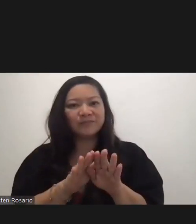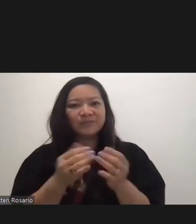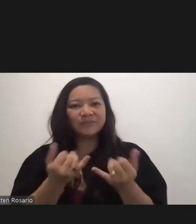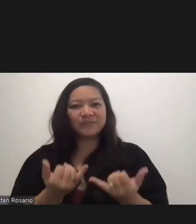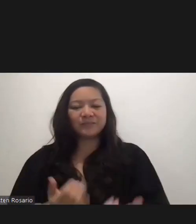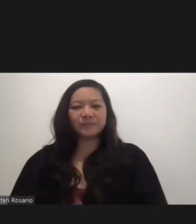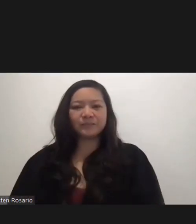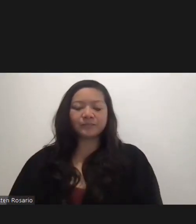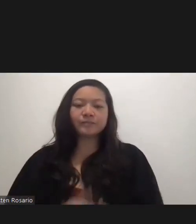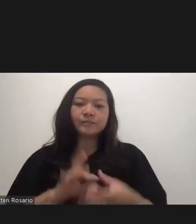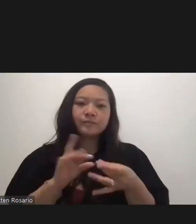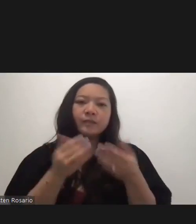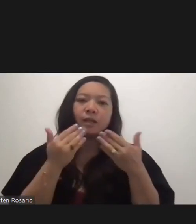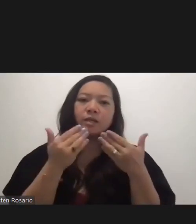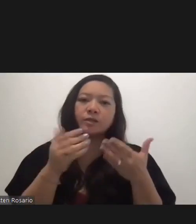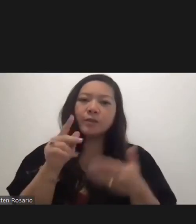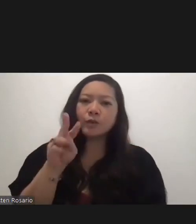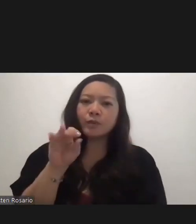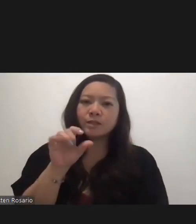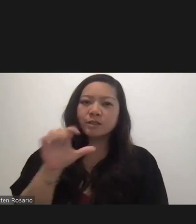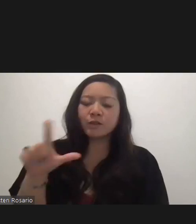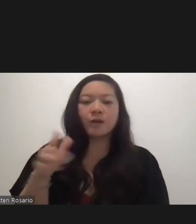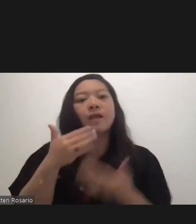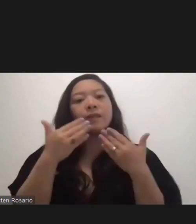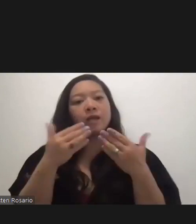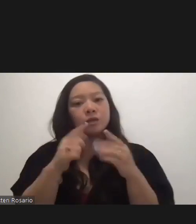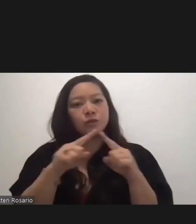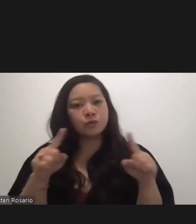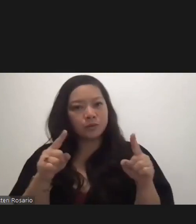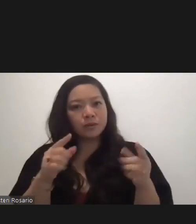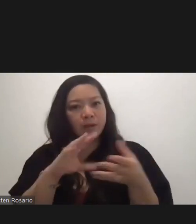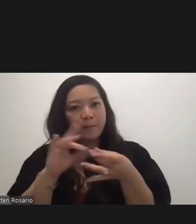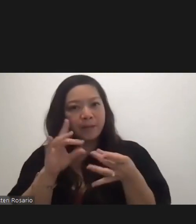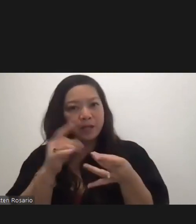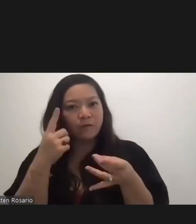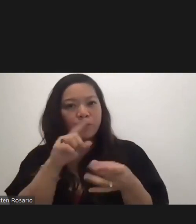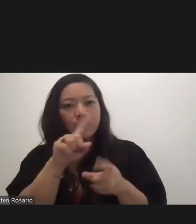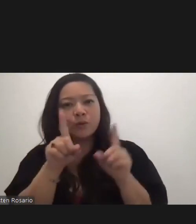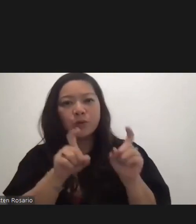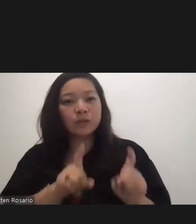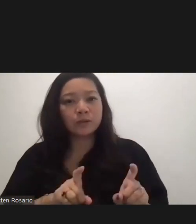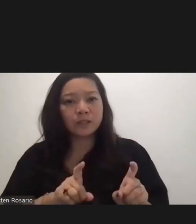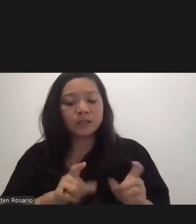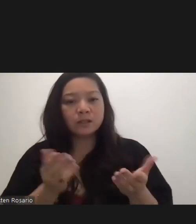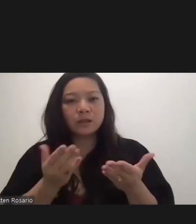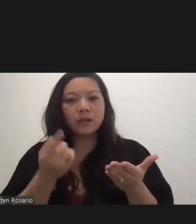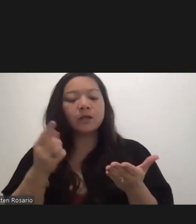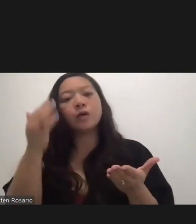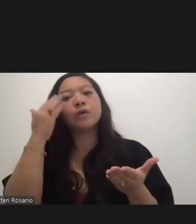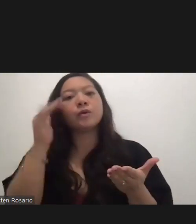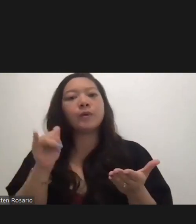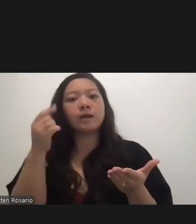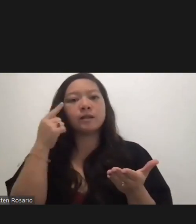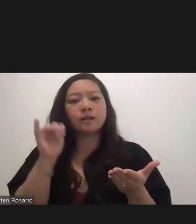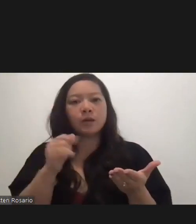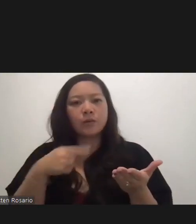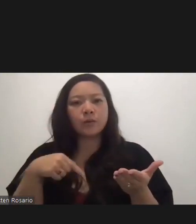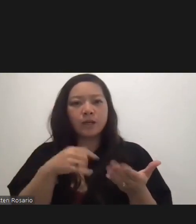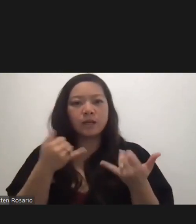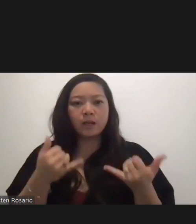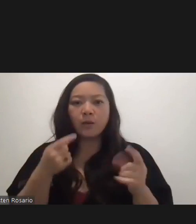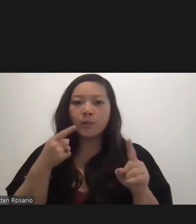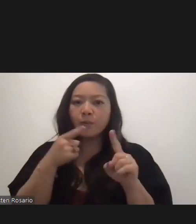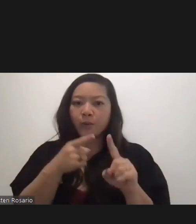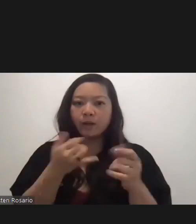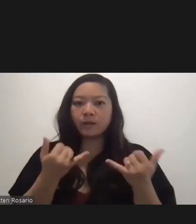Thank you very much, Crystal, and thank you to the media for those questions. And, you know, I think we're at a point now where